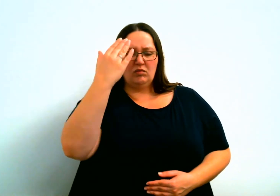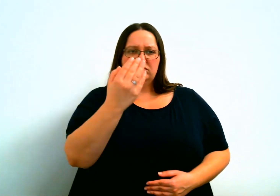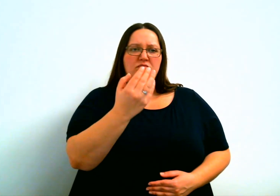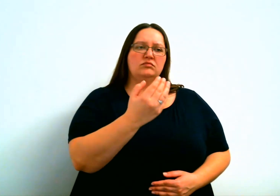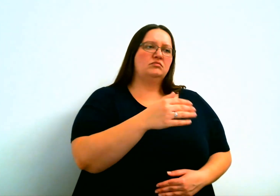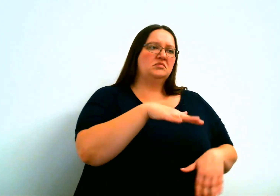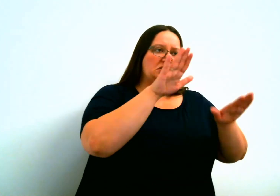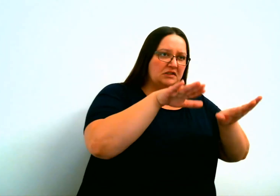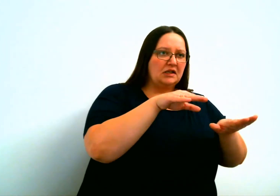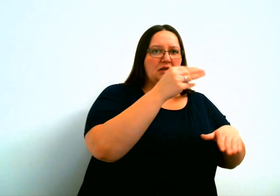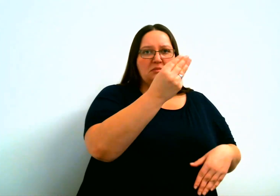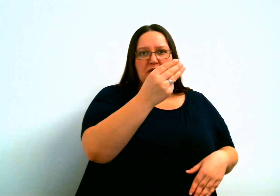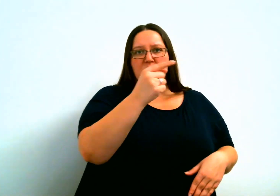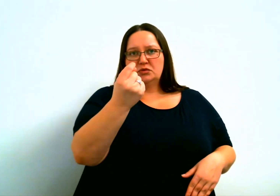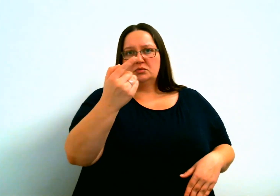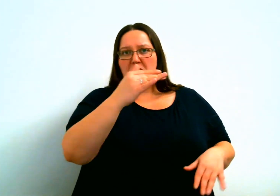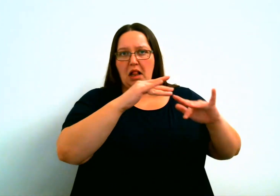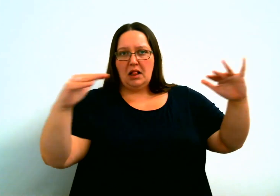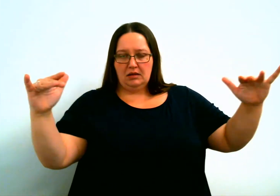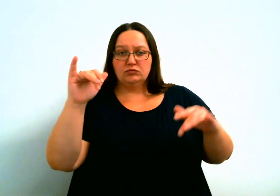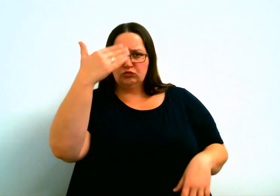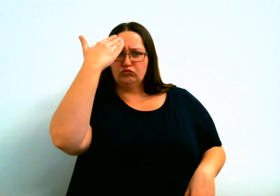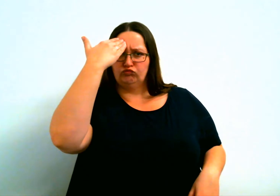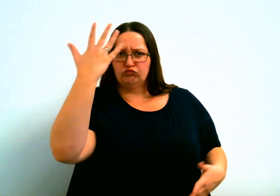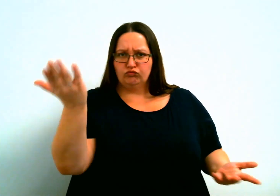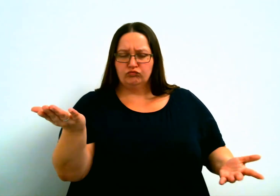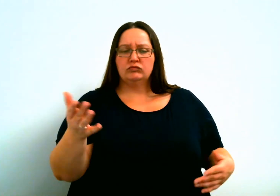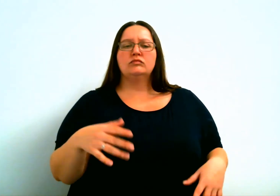Alright, we know those. Sunday, Monday, Tuesday, and you know all those, right?